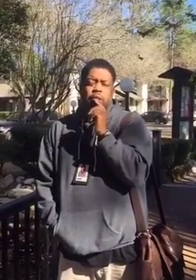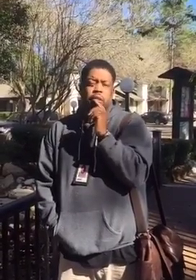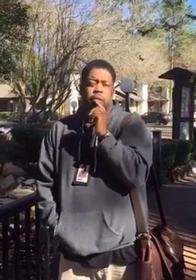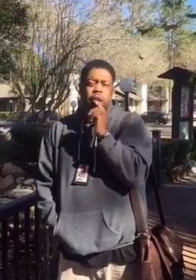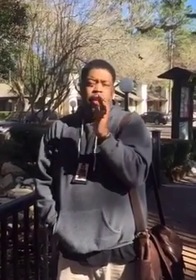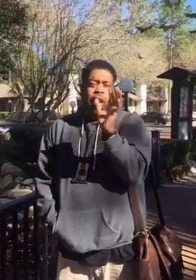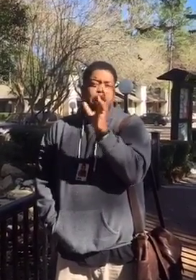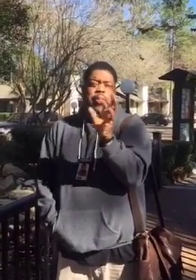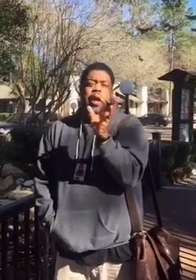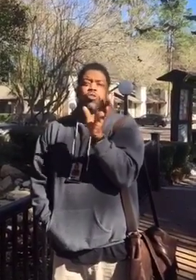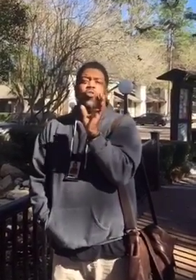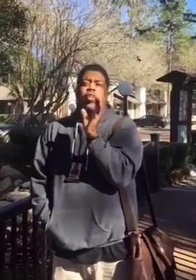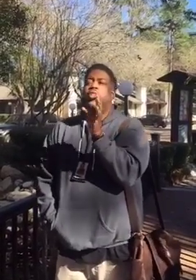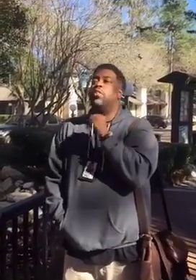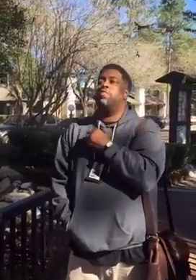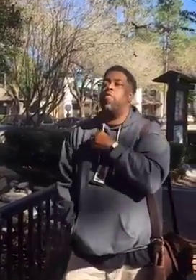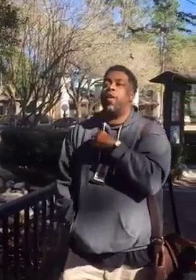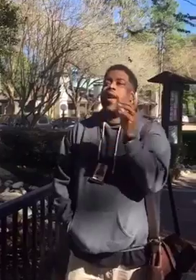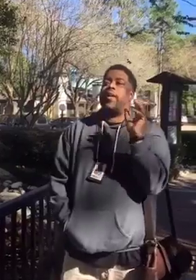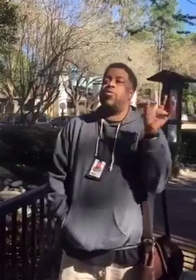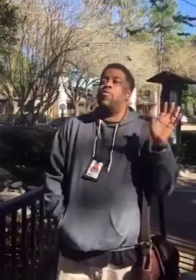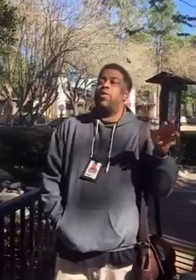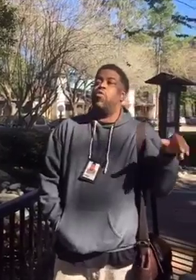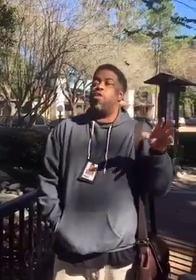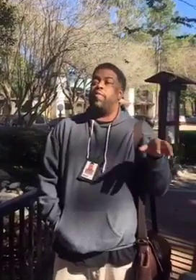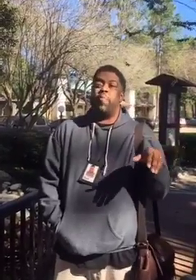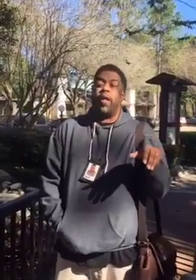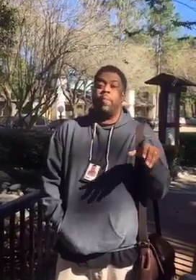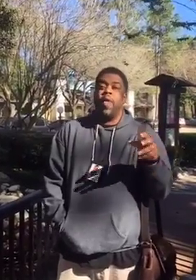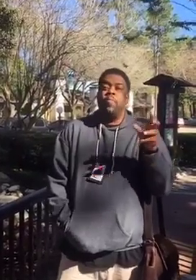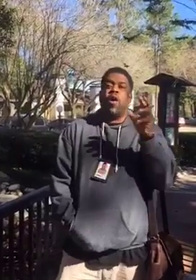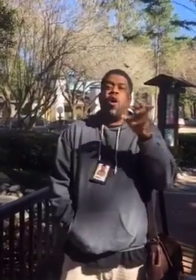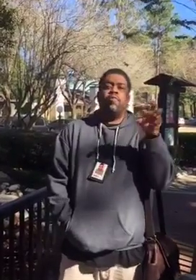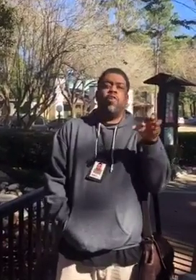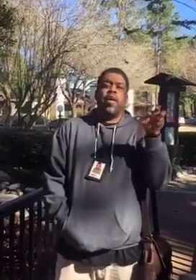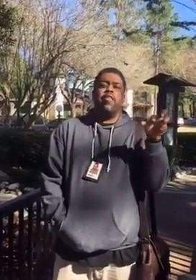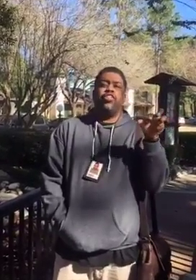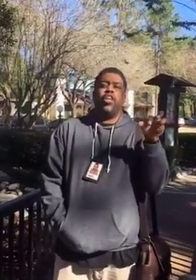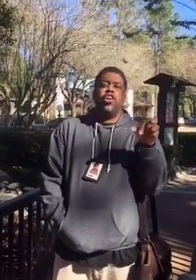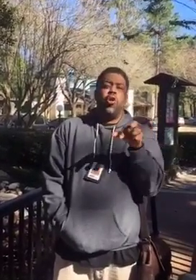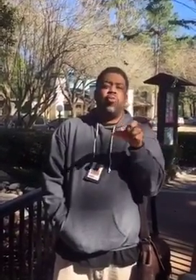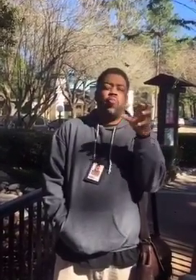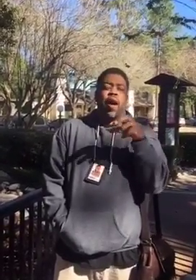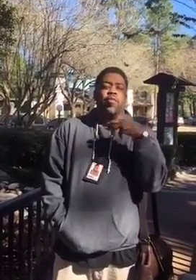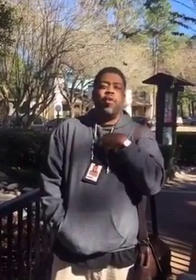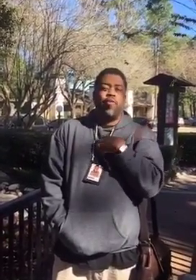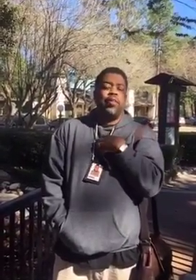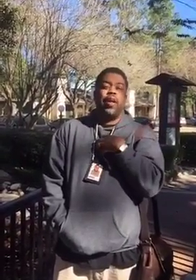you're not going to do it. There may be times you're going to just look forward and act like you're ignoring everybody. But all of your energy know that while you are trying